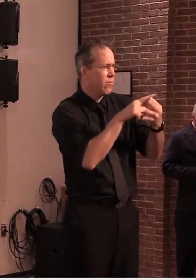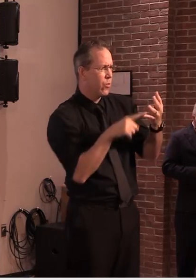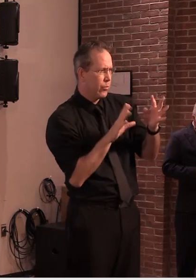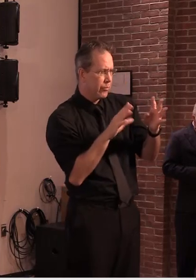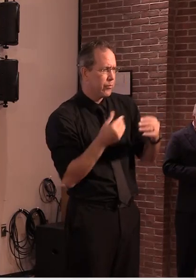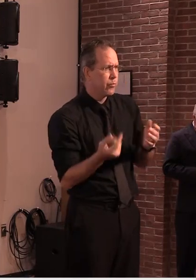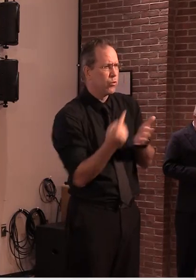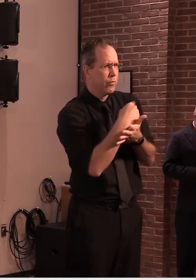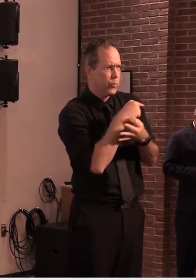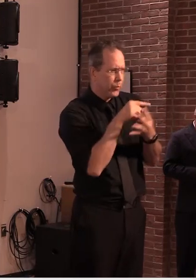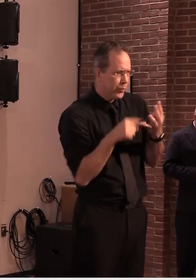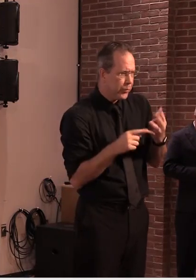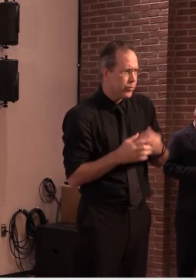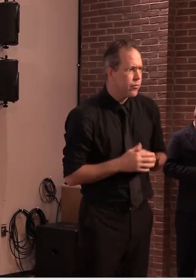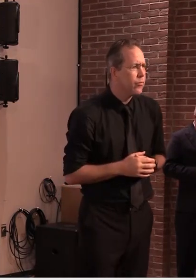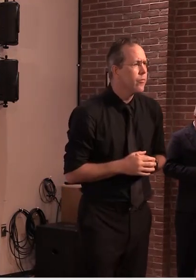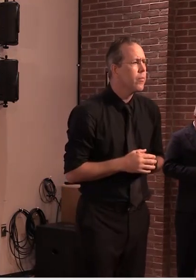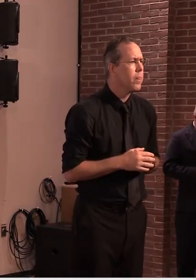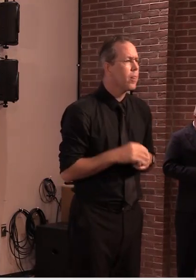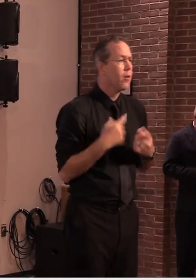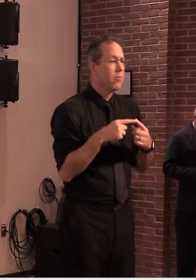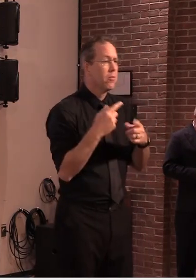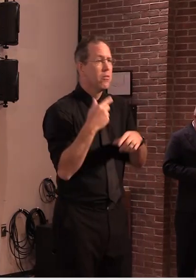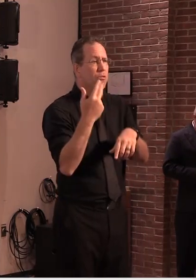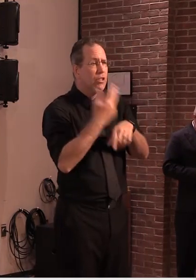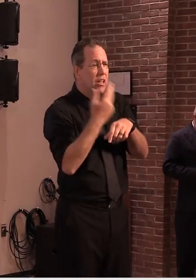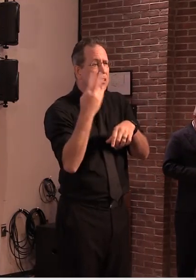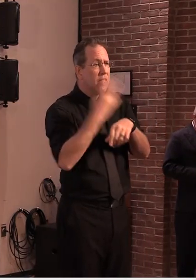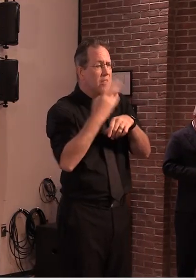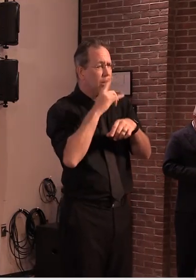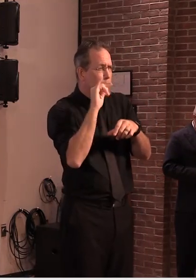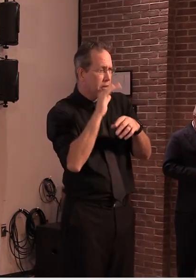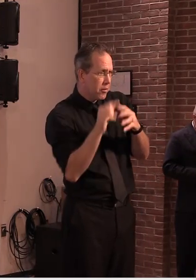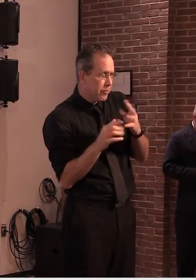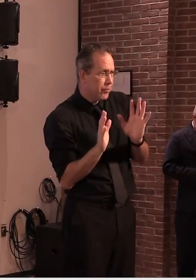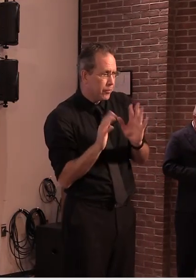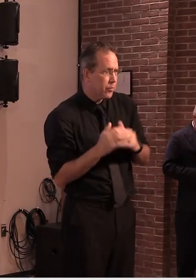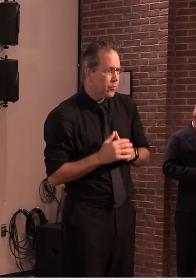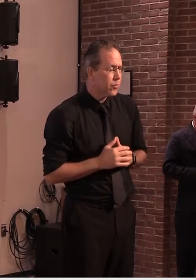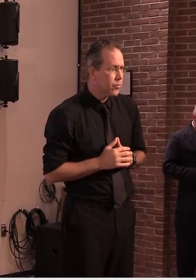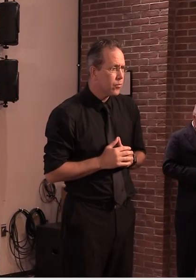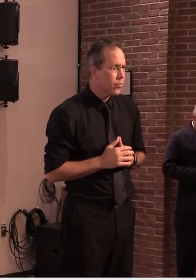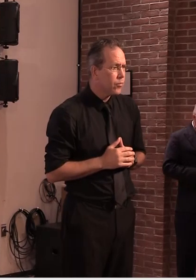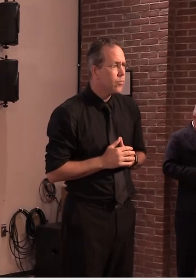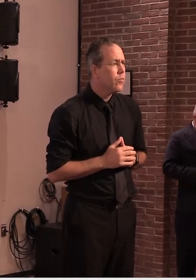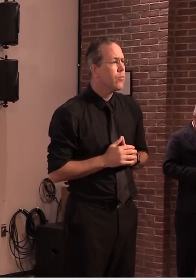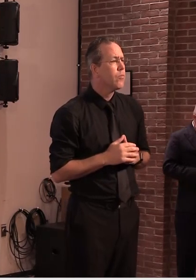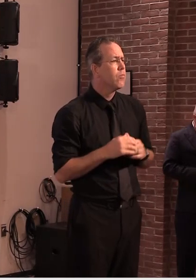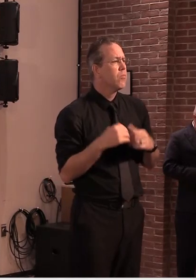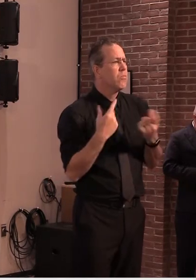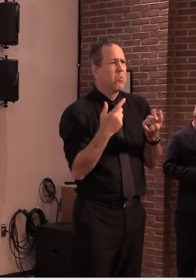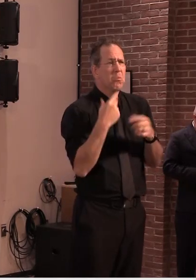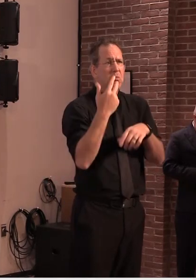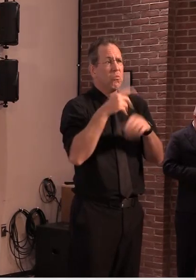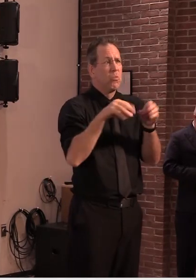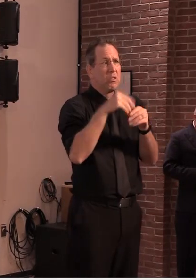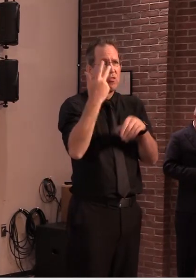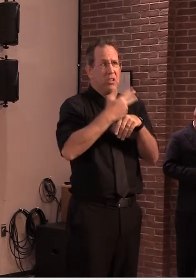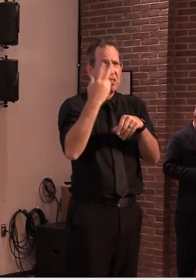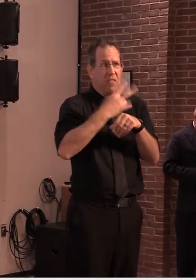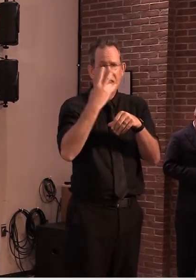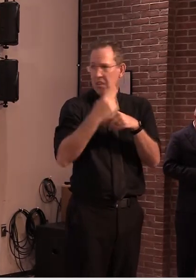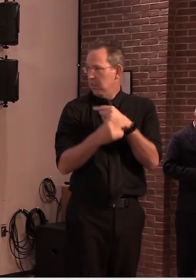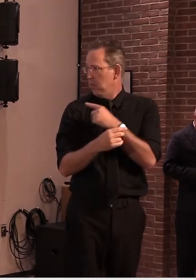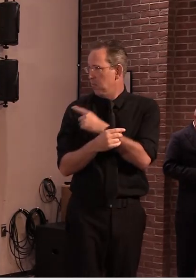-day viral growth rates remain extremely low this week, and again, nothing that would signify anything of significant concern. Again,